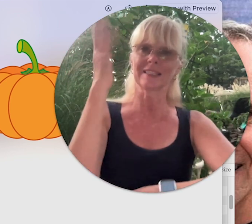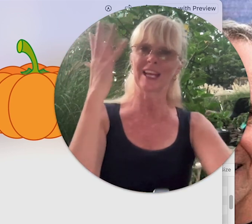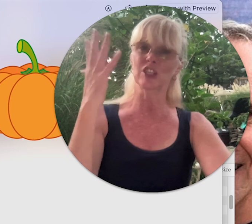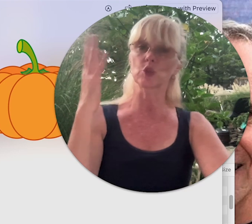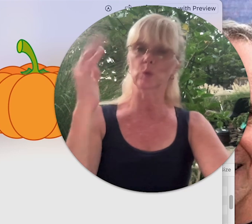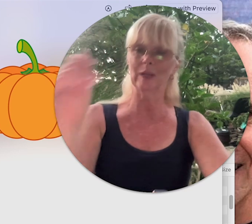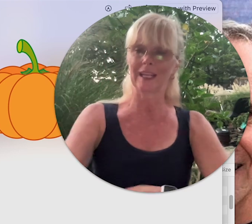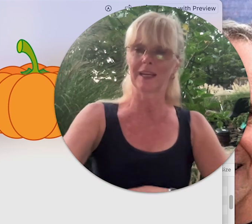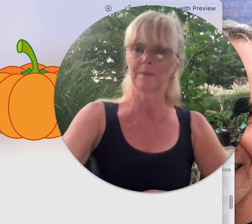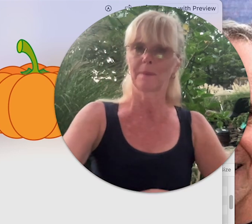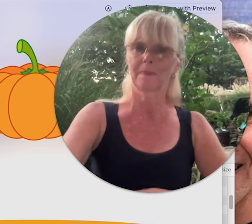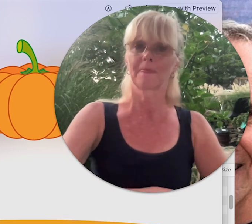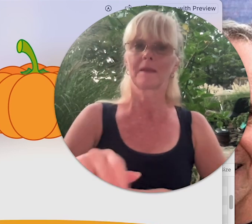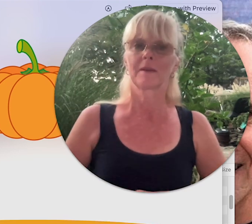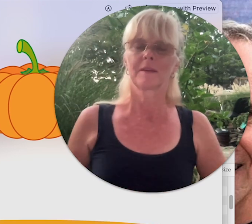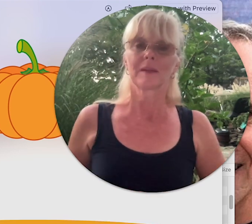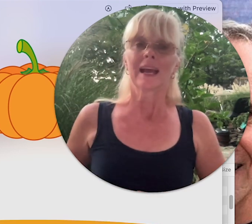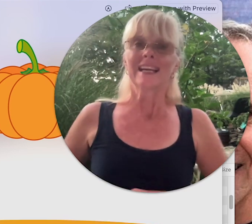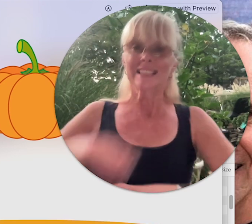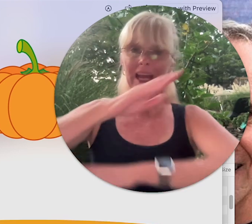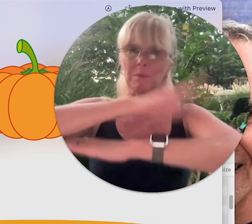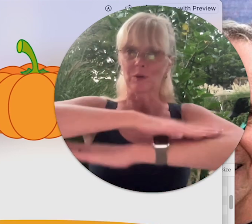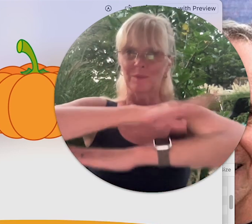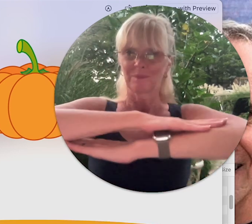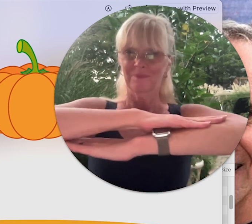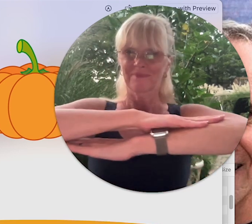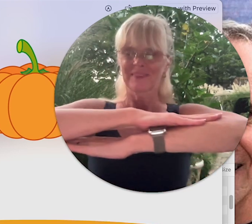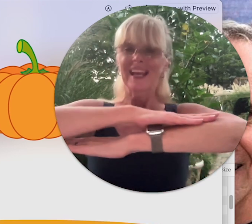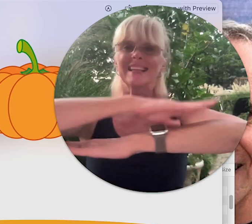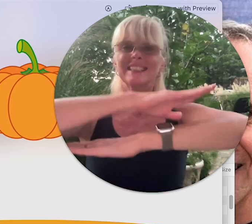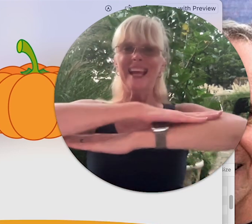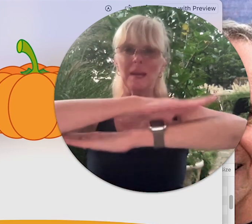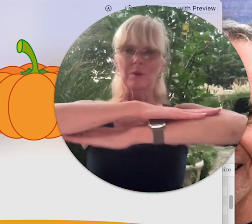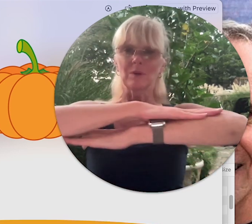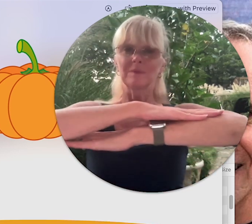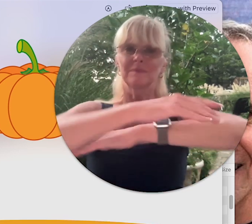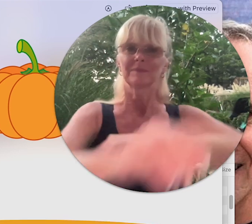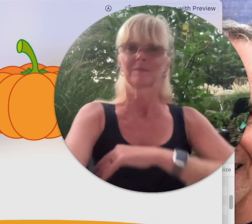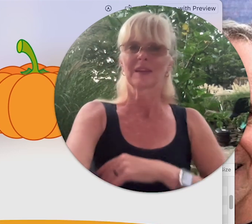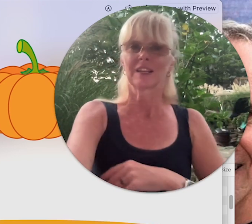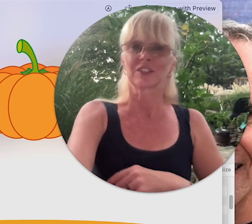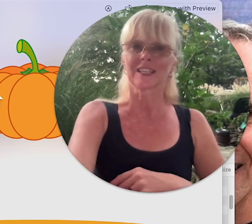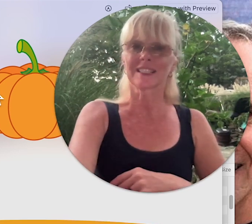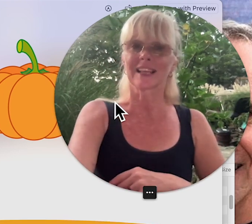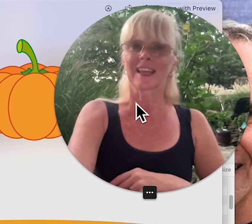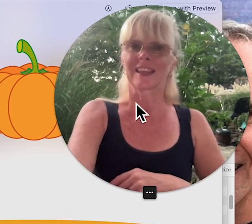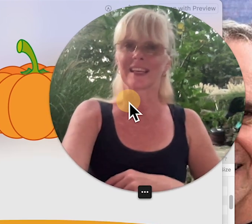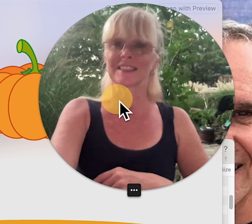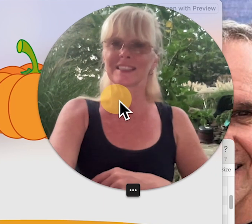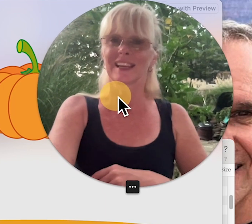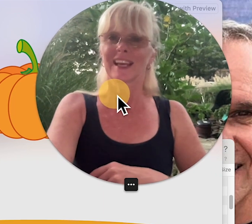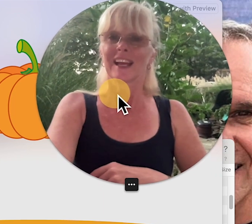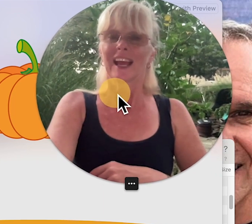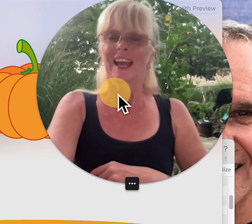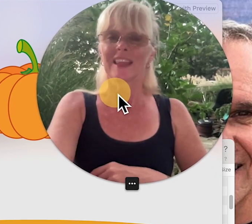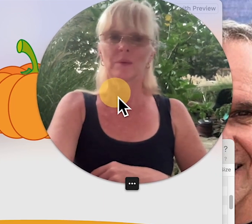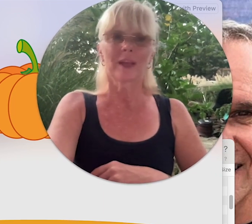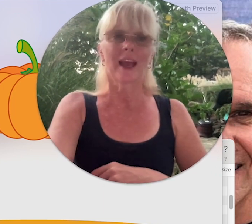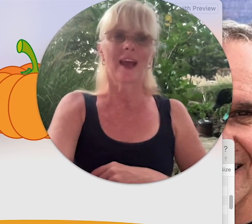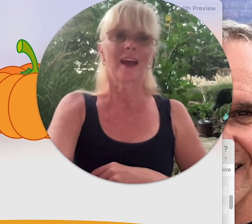and tree table table just like this and then we have